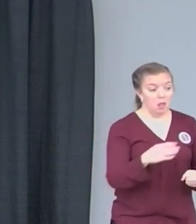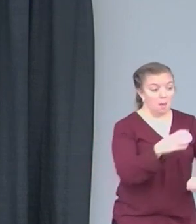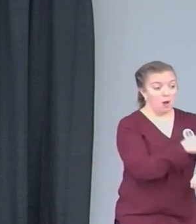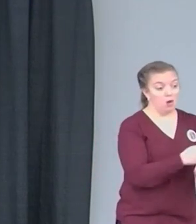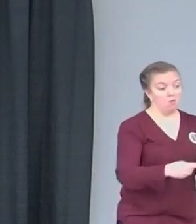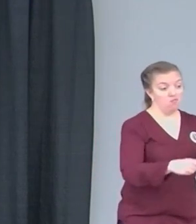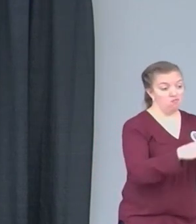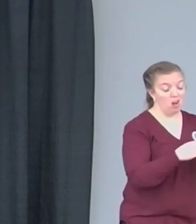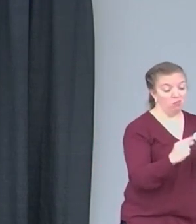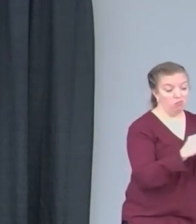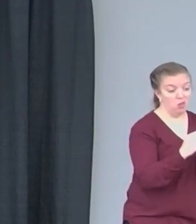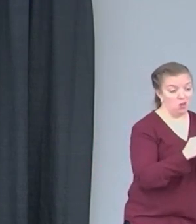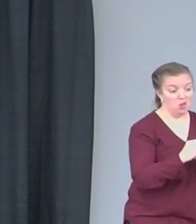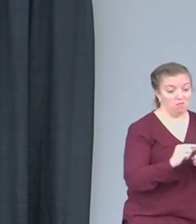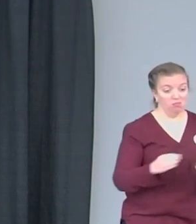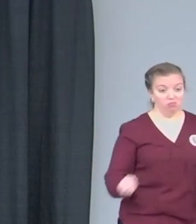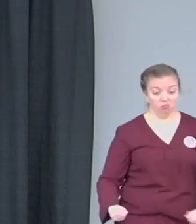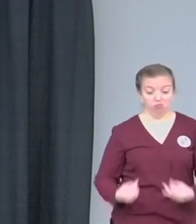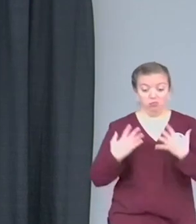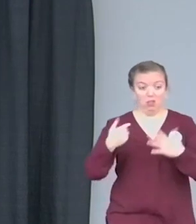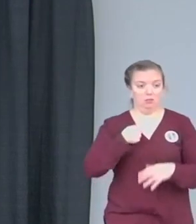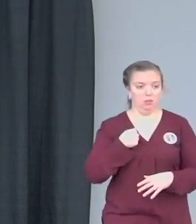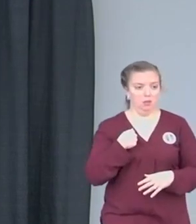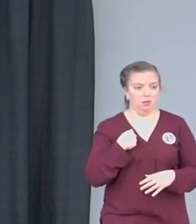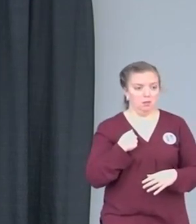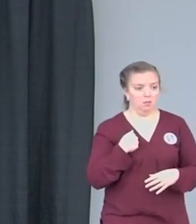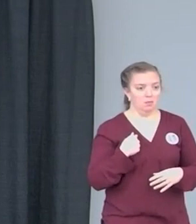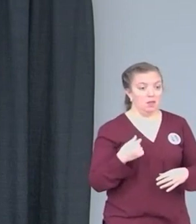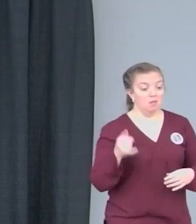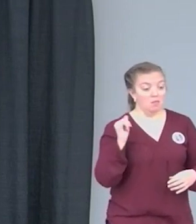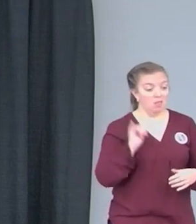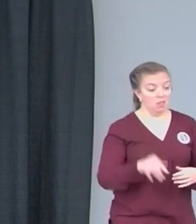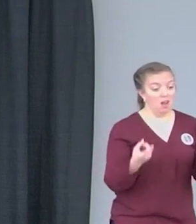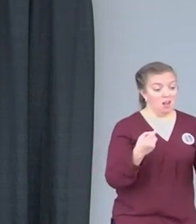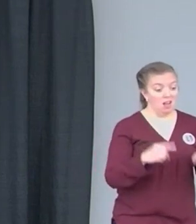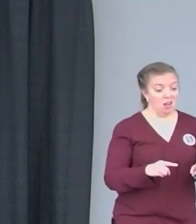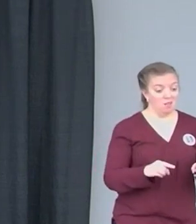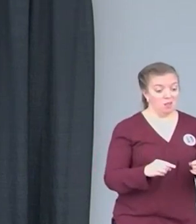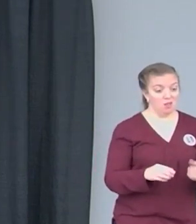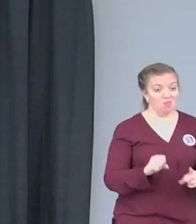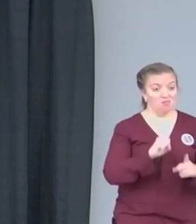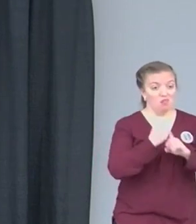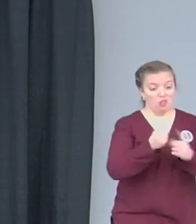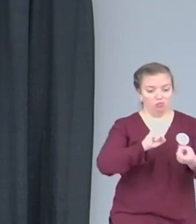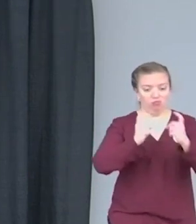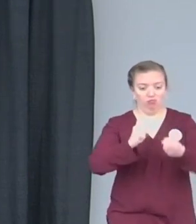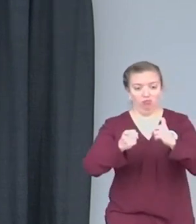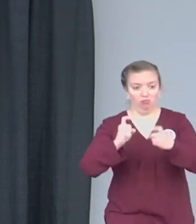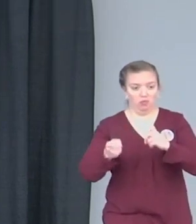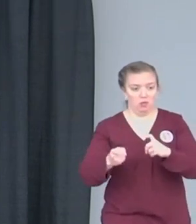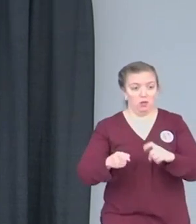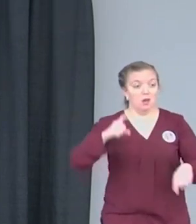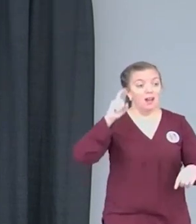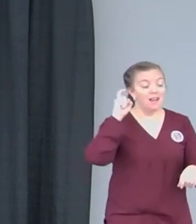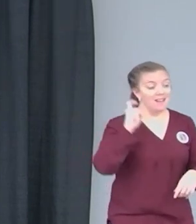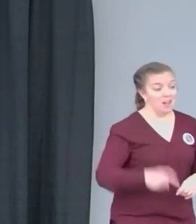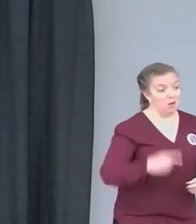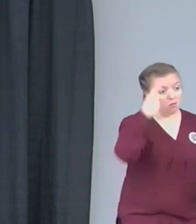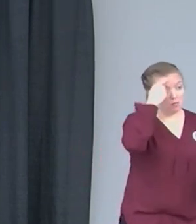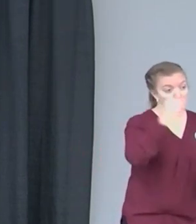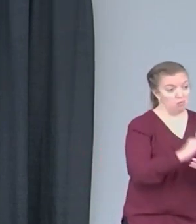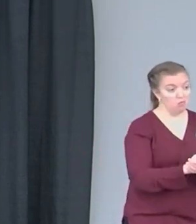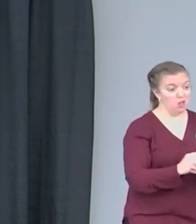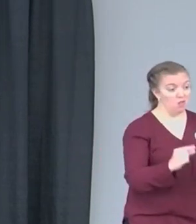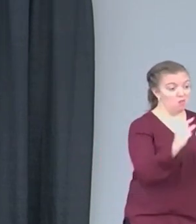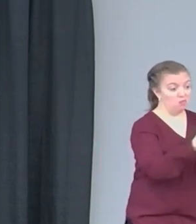becomes a true conviction, things begin to happen. You have to believe the things you're speaking to yourself for your reality